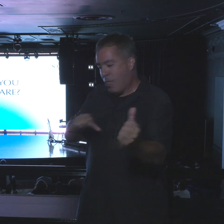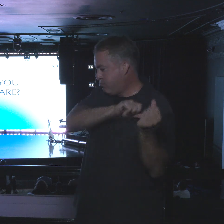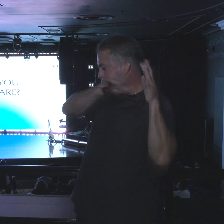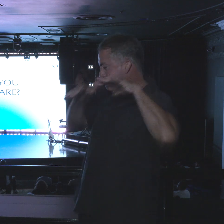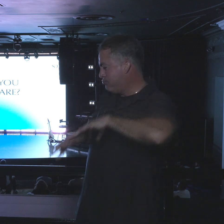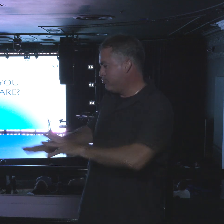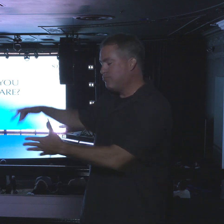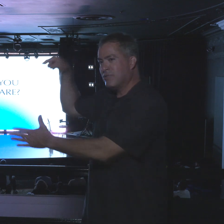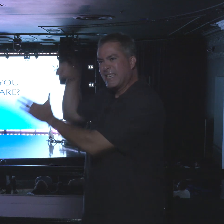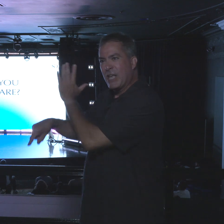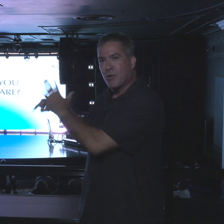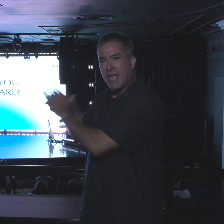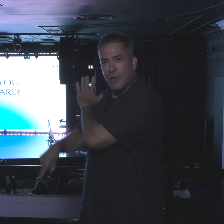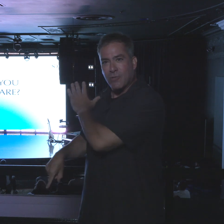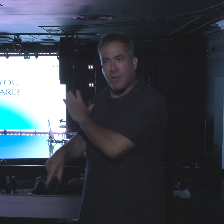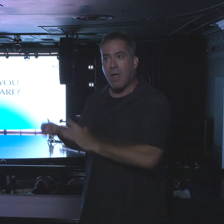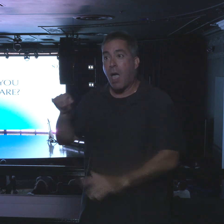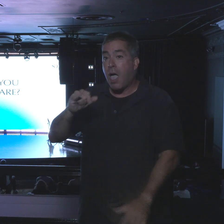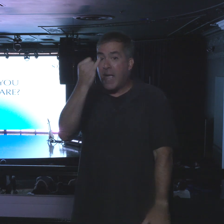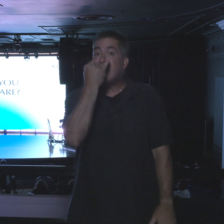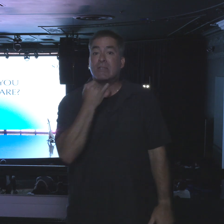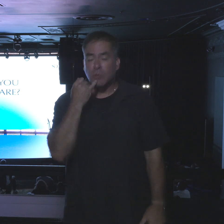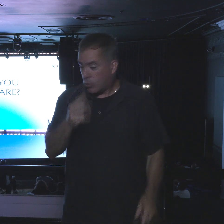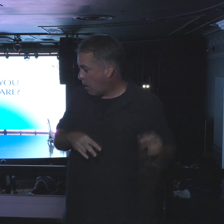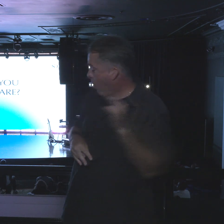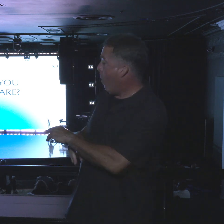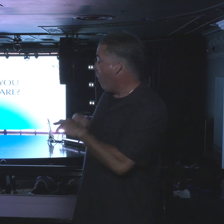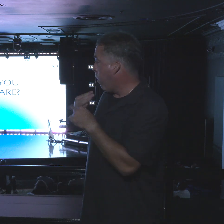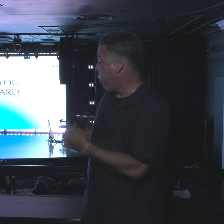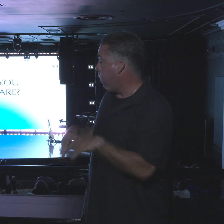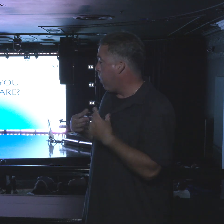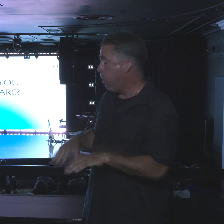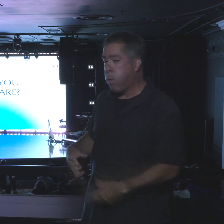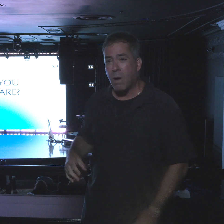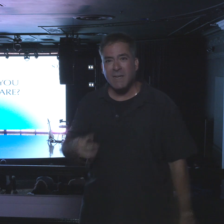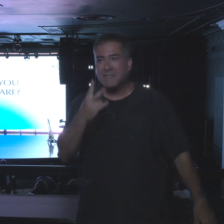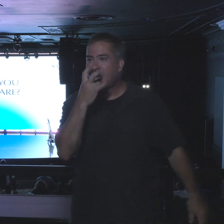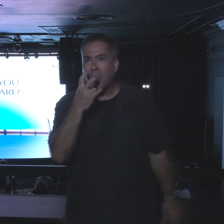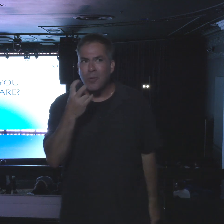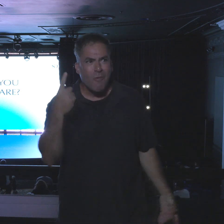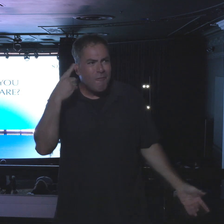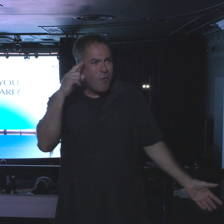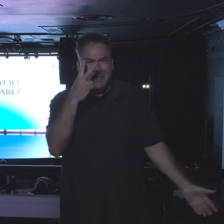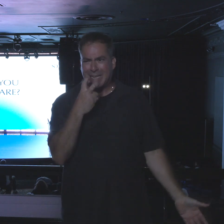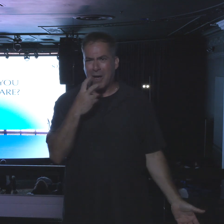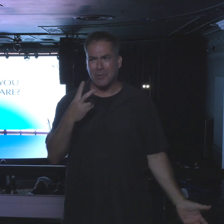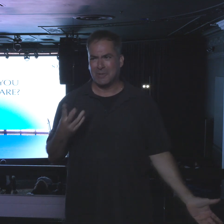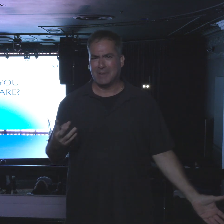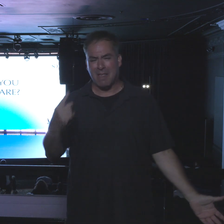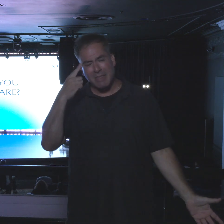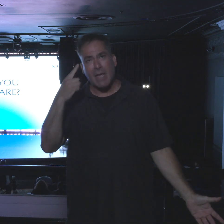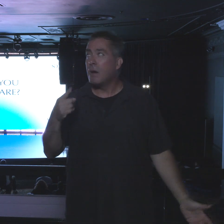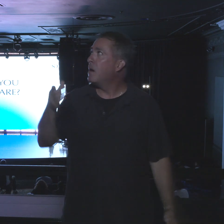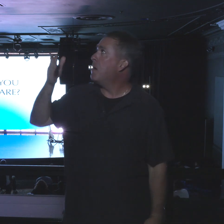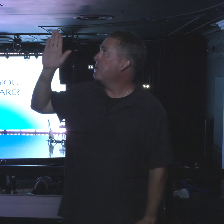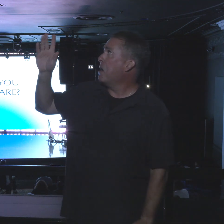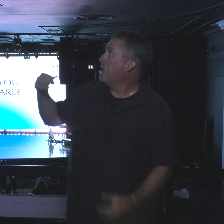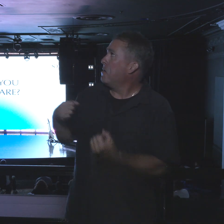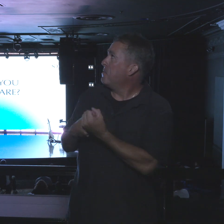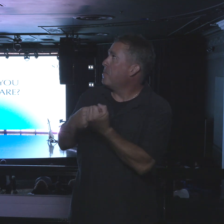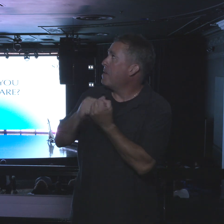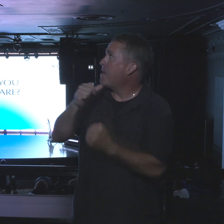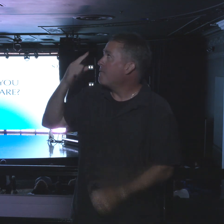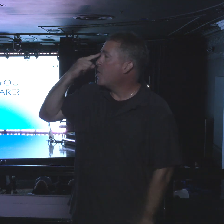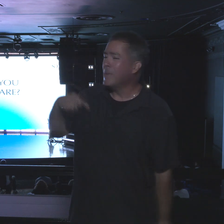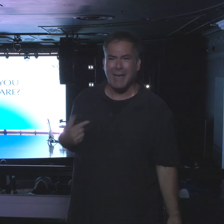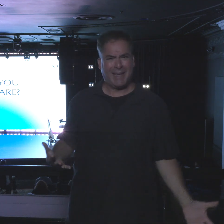with their own eyes. This should have erased any doubt that would ever cause them to think God is not for